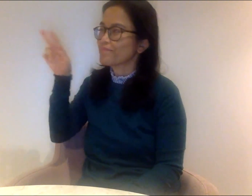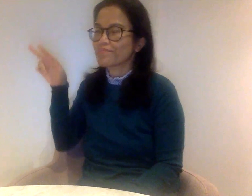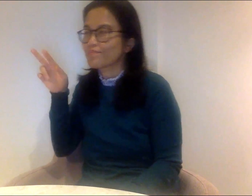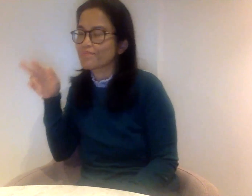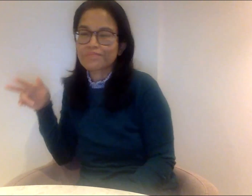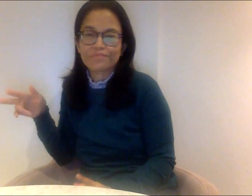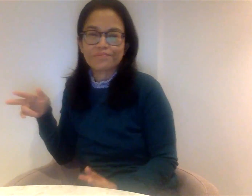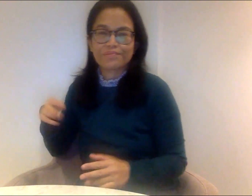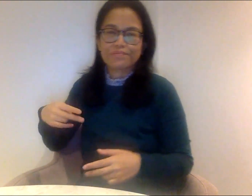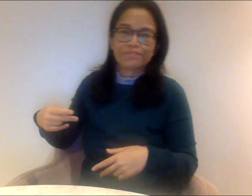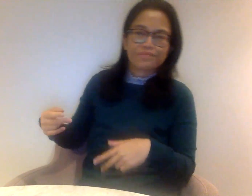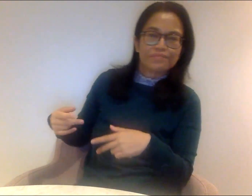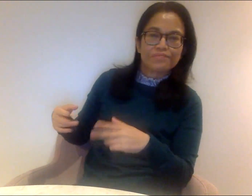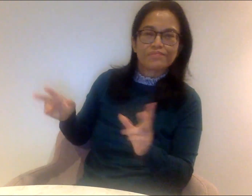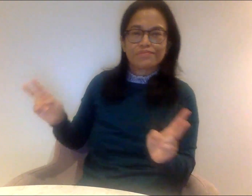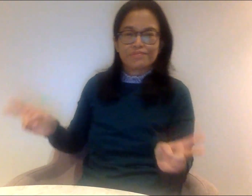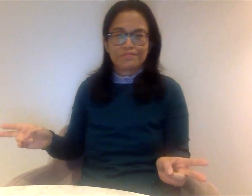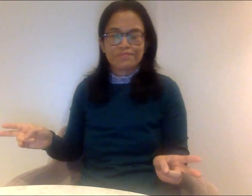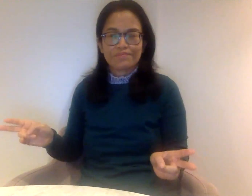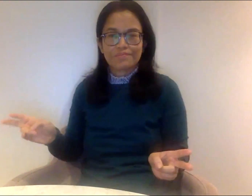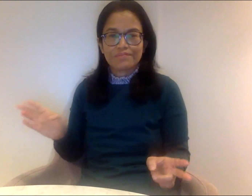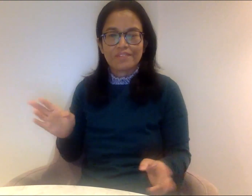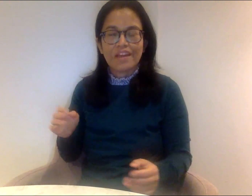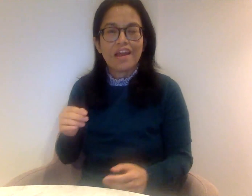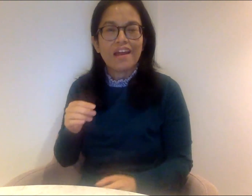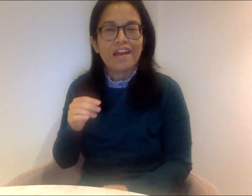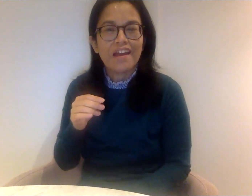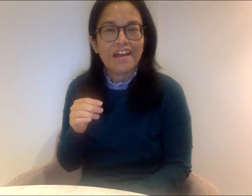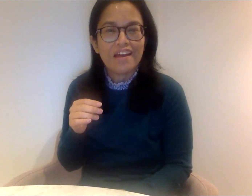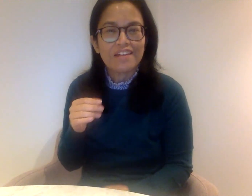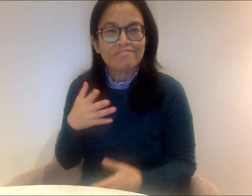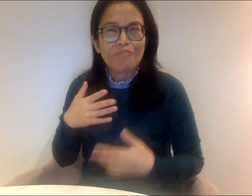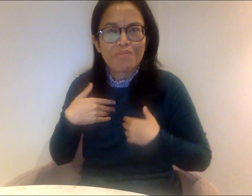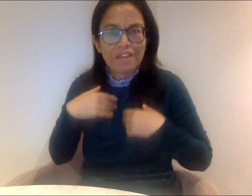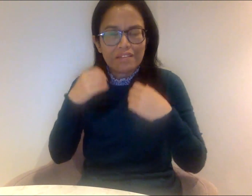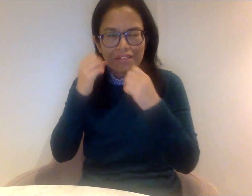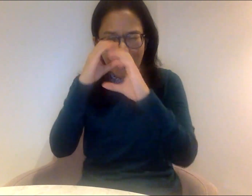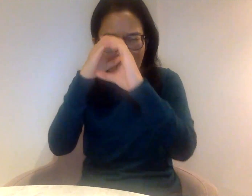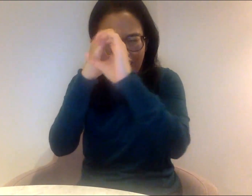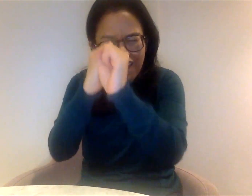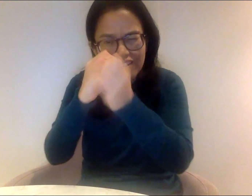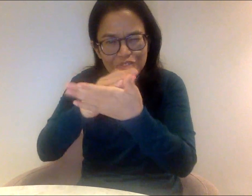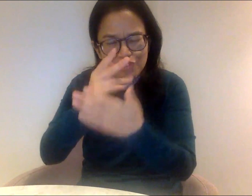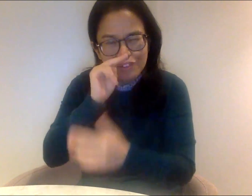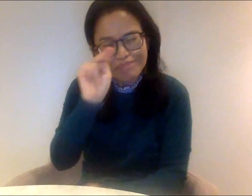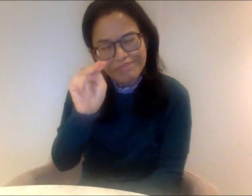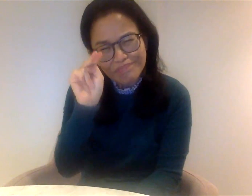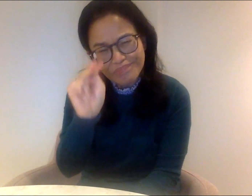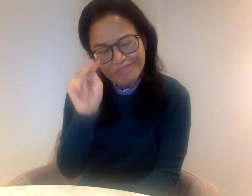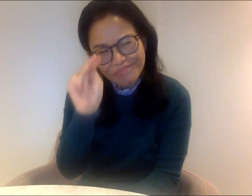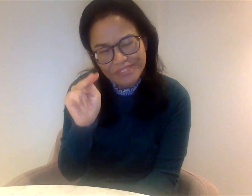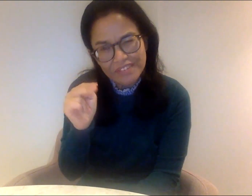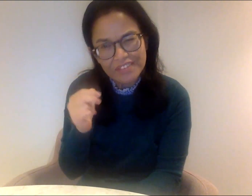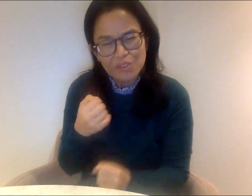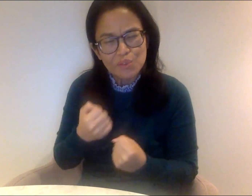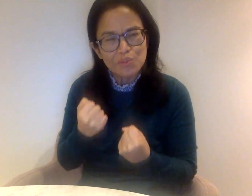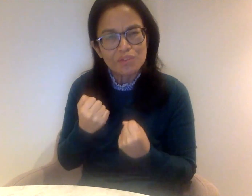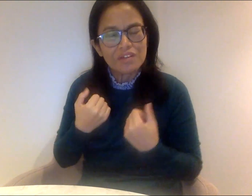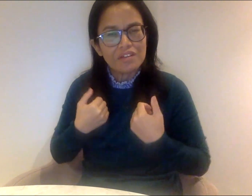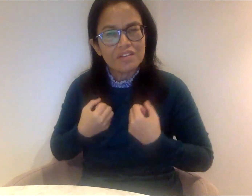it is quite exhausting because you constantly have to look and focus on the screen. I can't, like persons